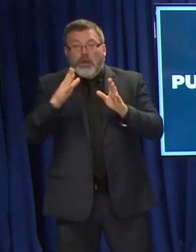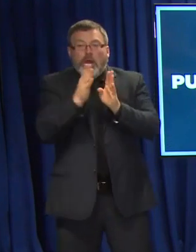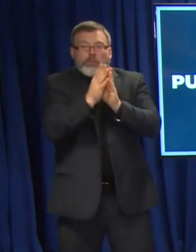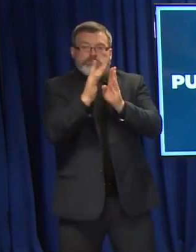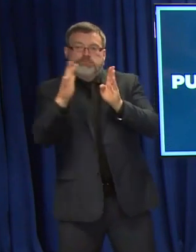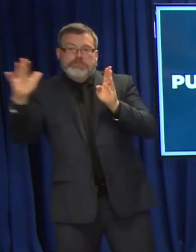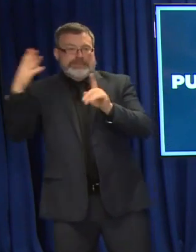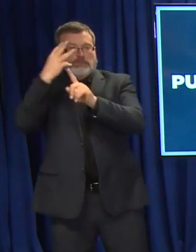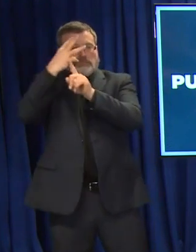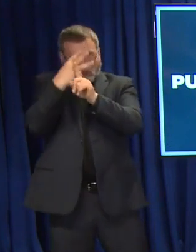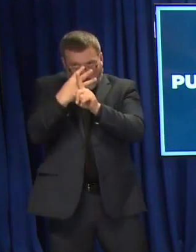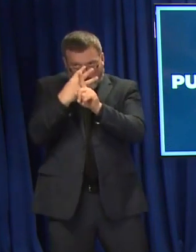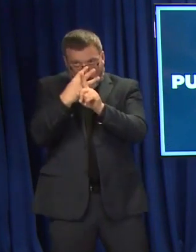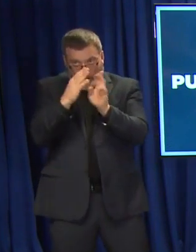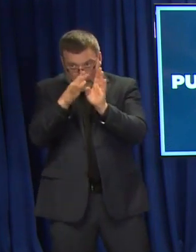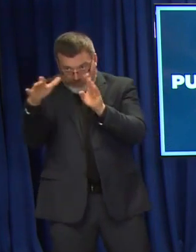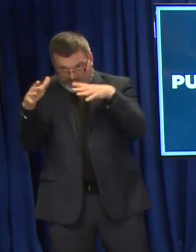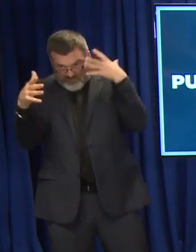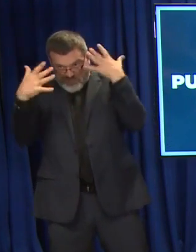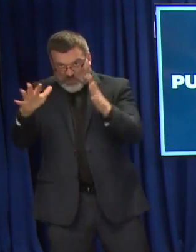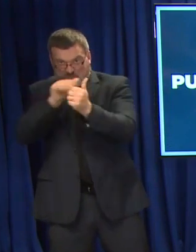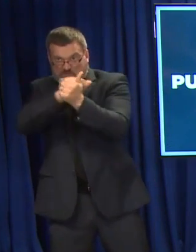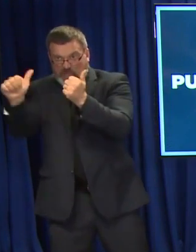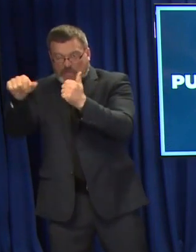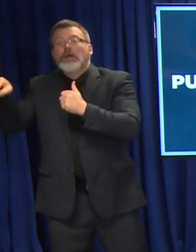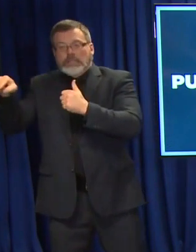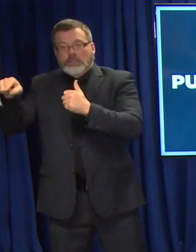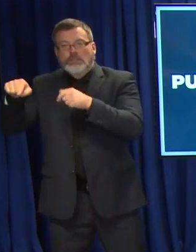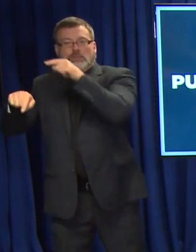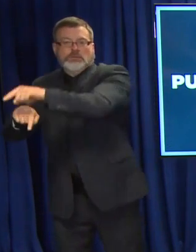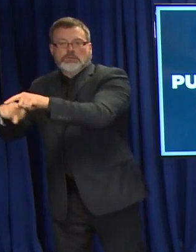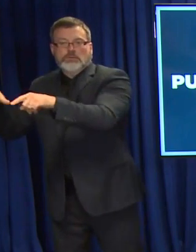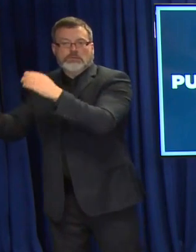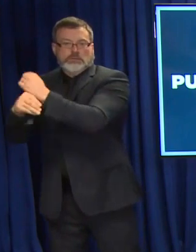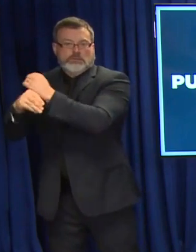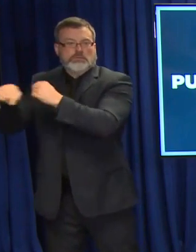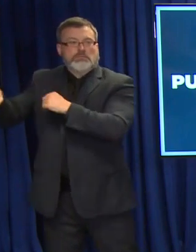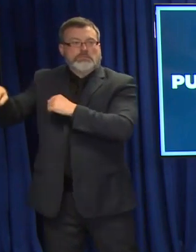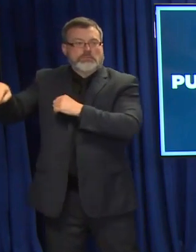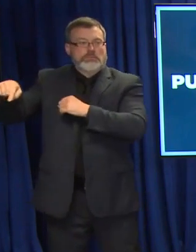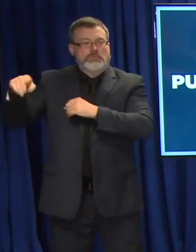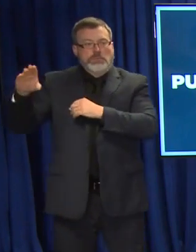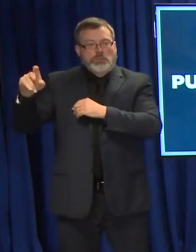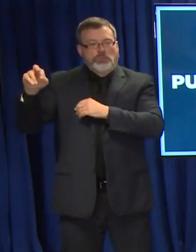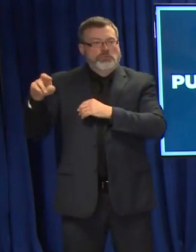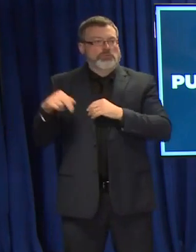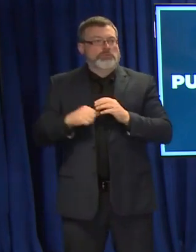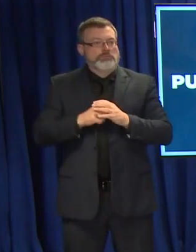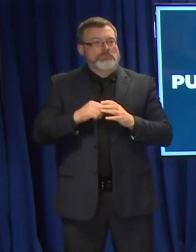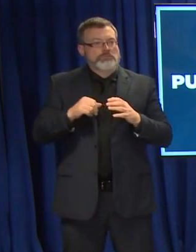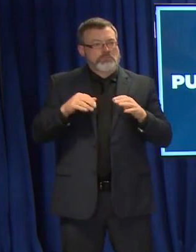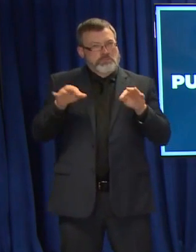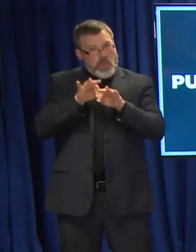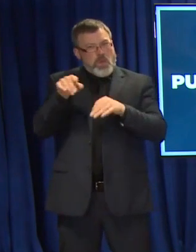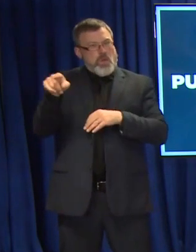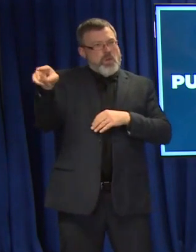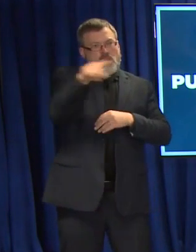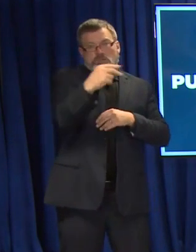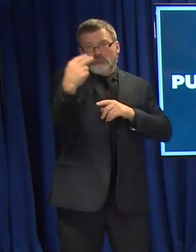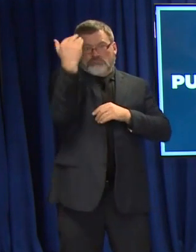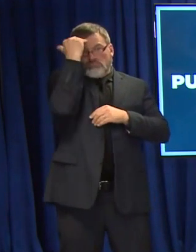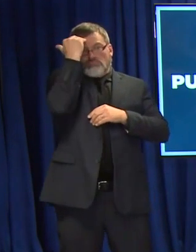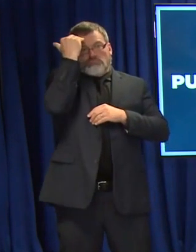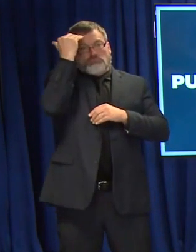months after completing their primary series and this is particularly important and recommended for people who received one of the